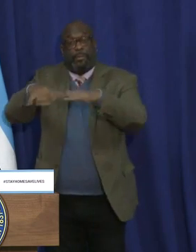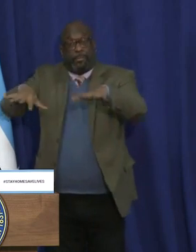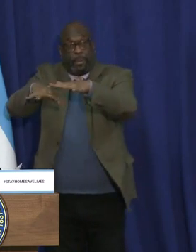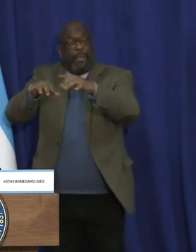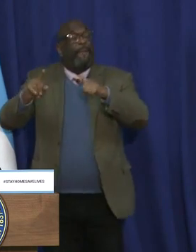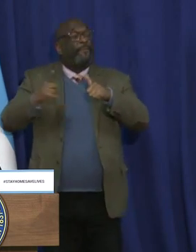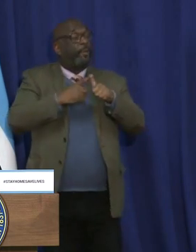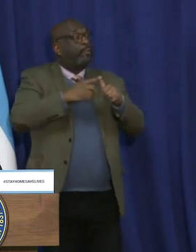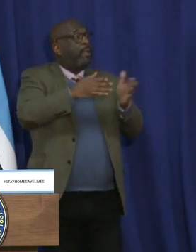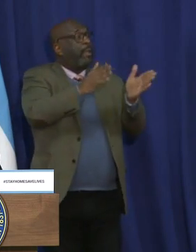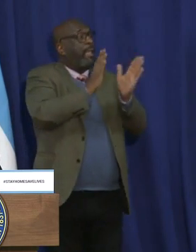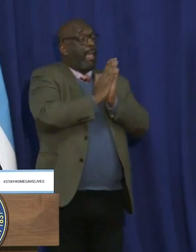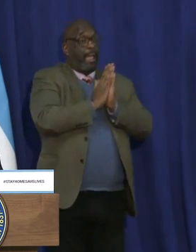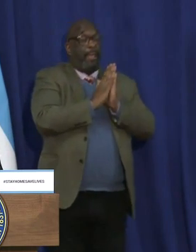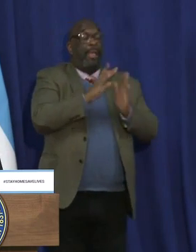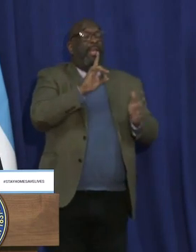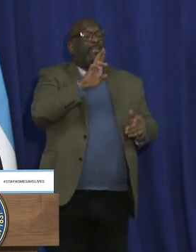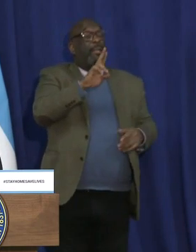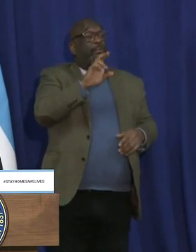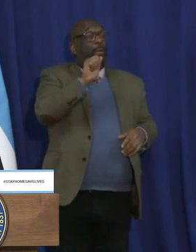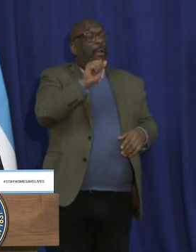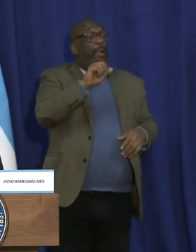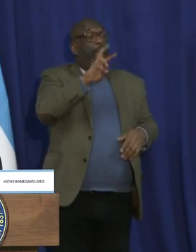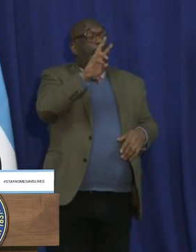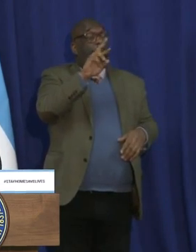podium to walk us through the data and show us what's happening. you. Thank